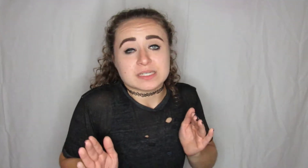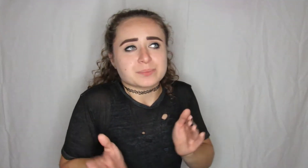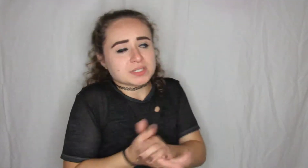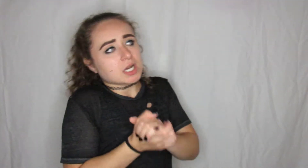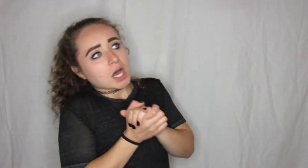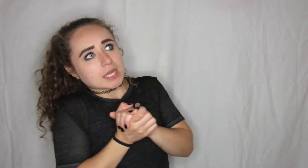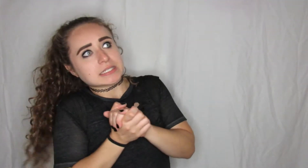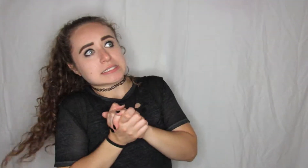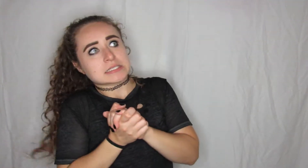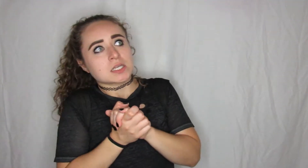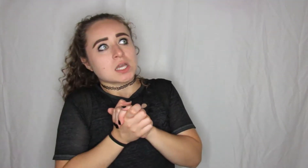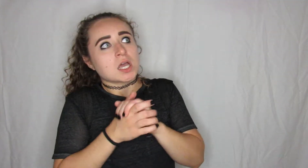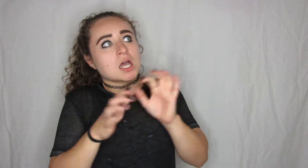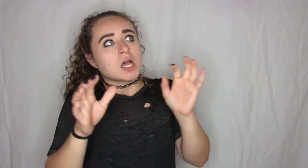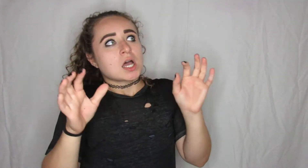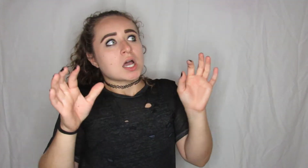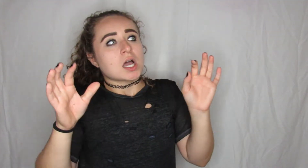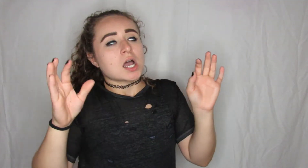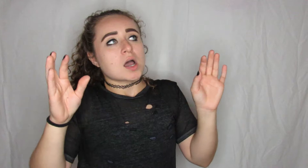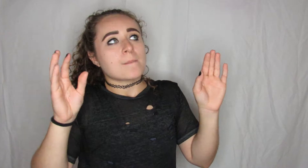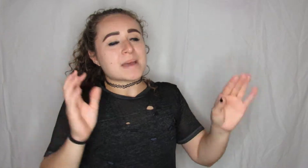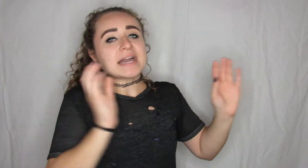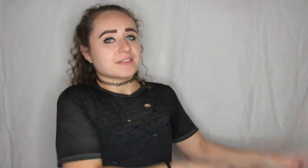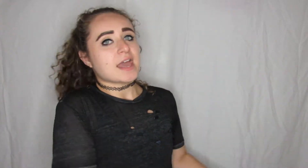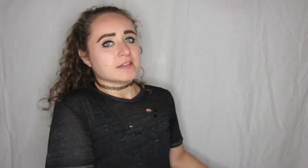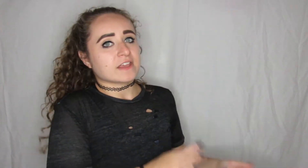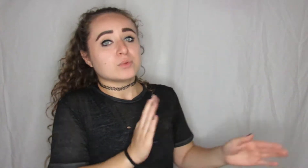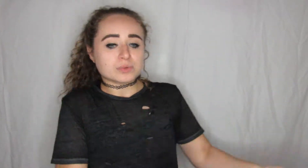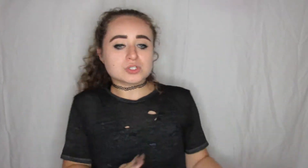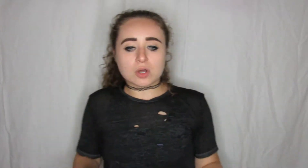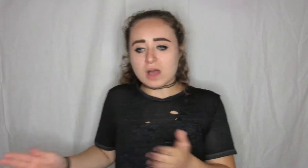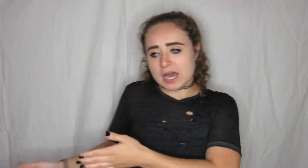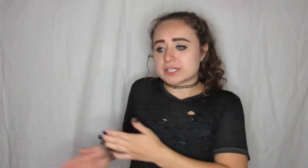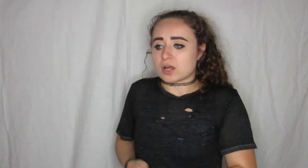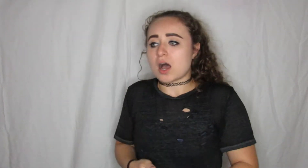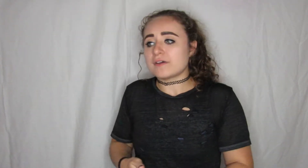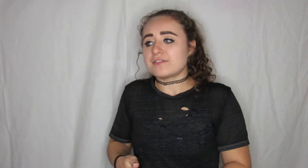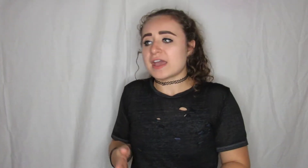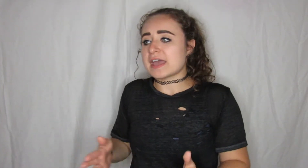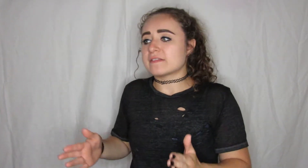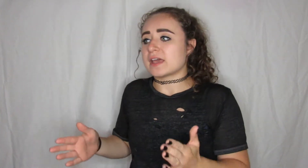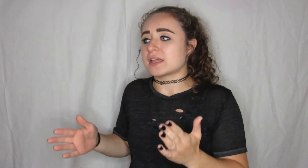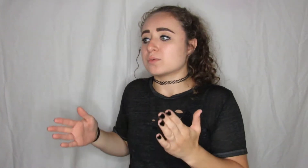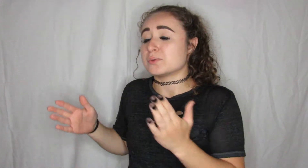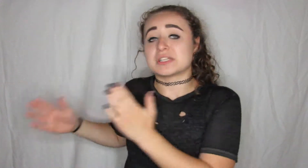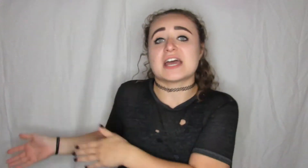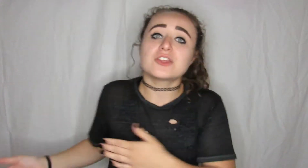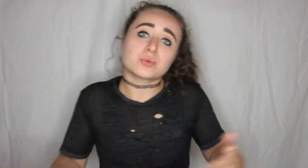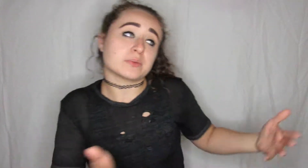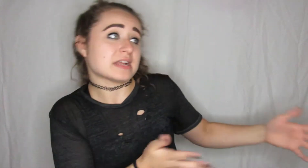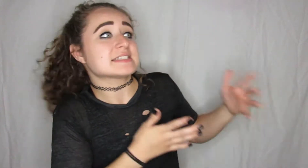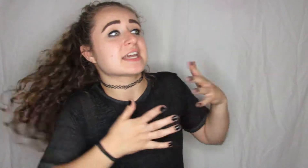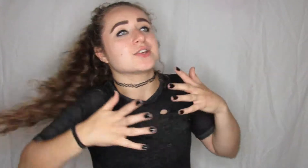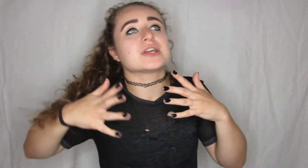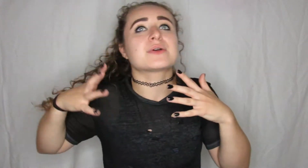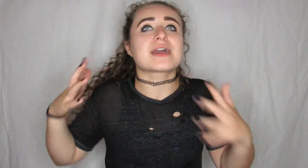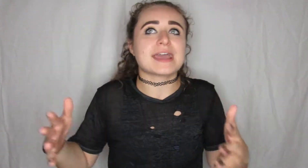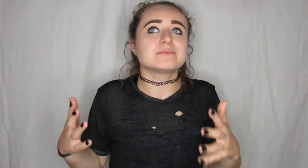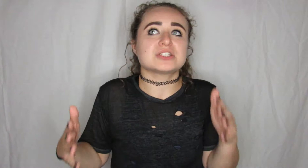me because back then like we were so on and off and like we were together we were not together it came to